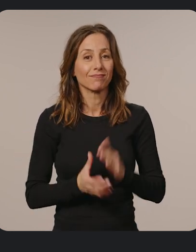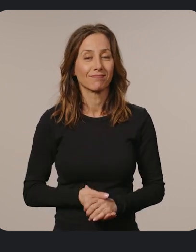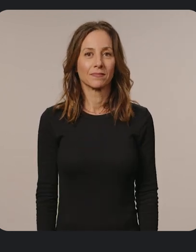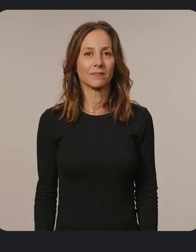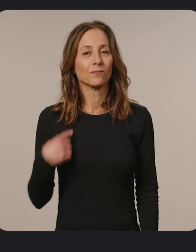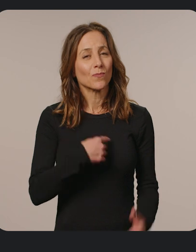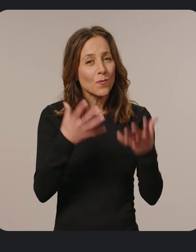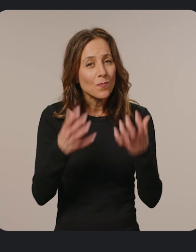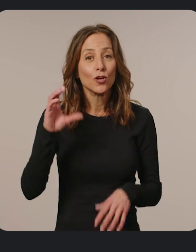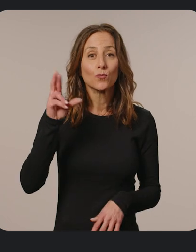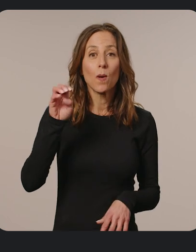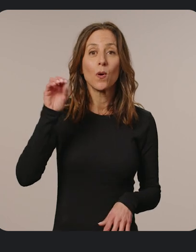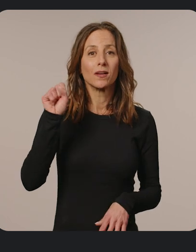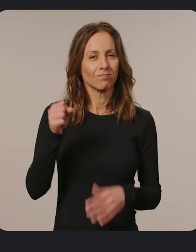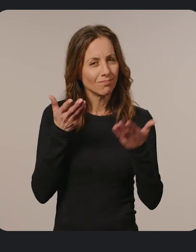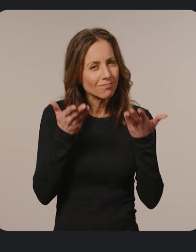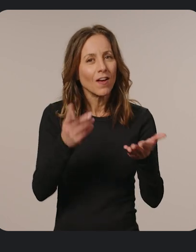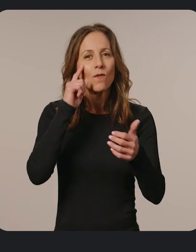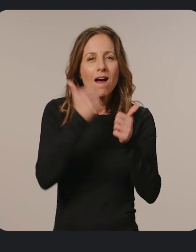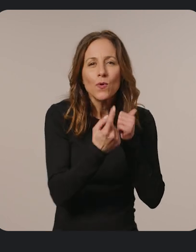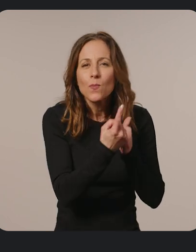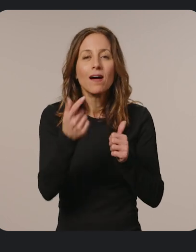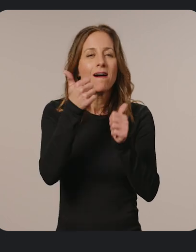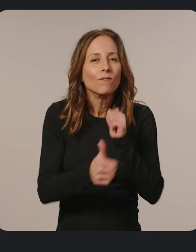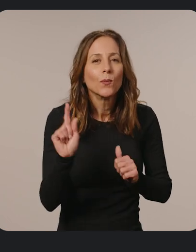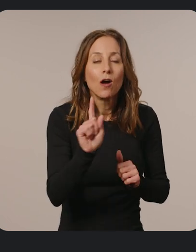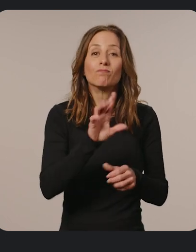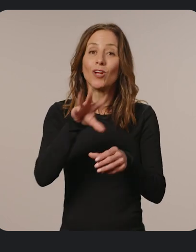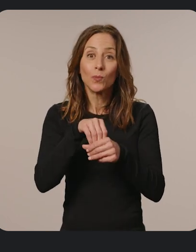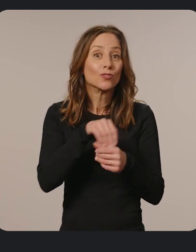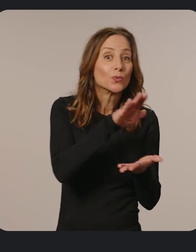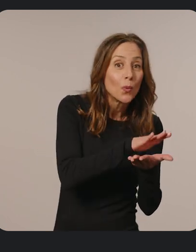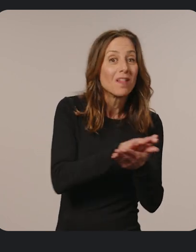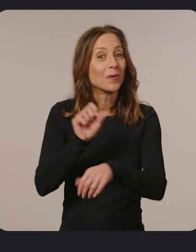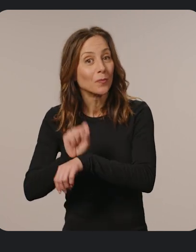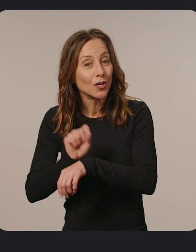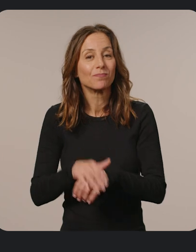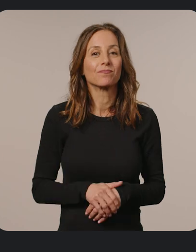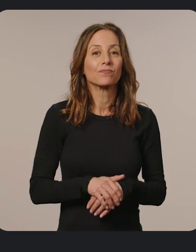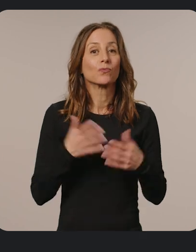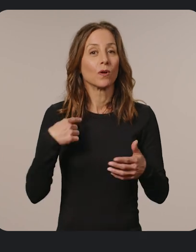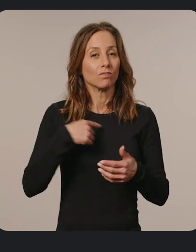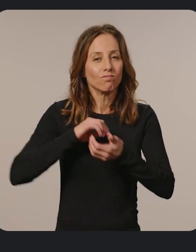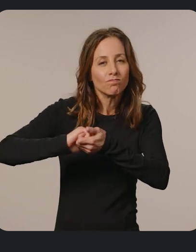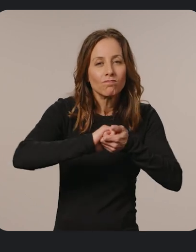We want Chrome OS to be there for everyone, everywhere, and that includes school and work. So we've been collaborating with